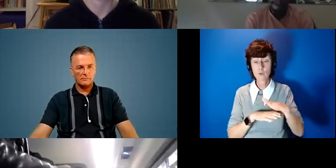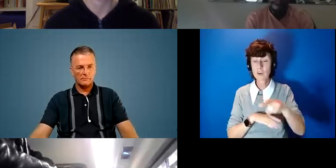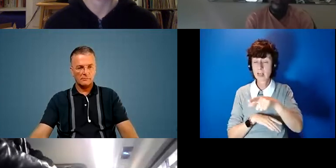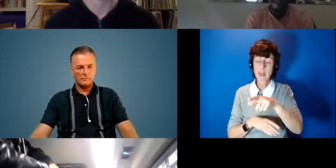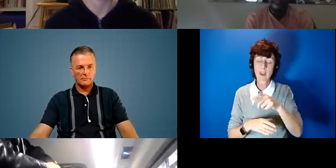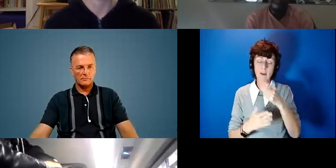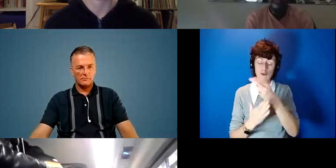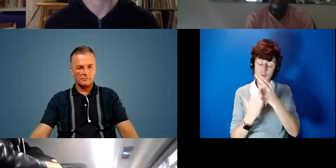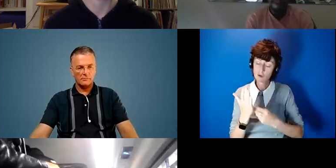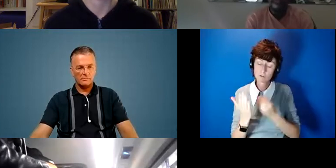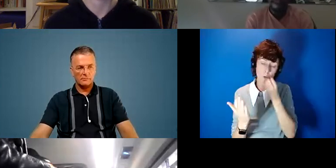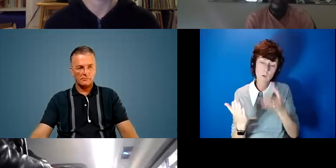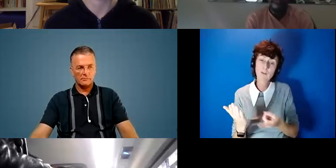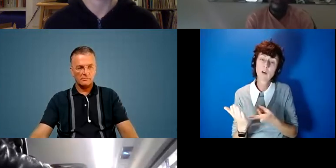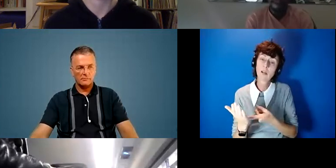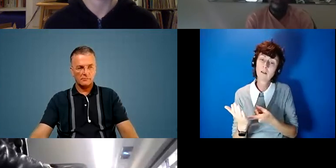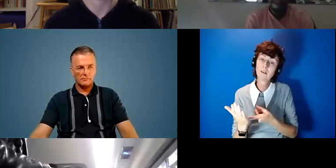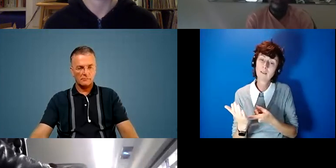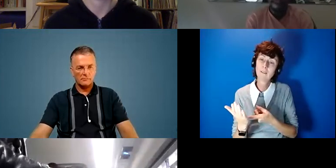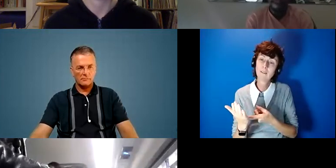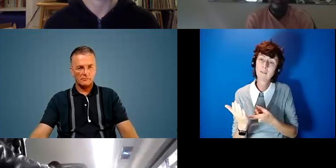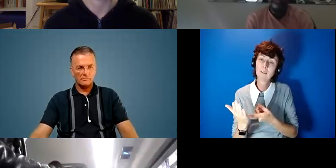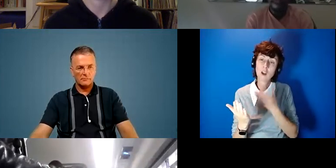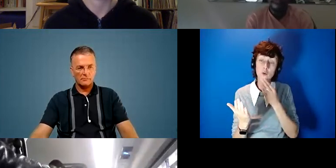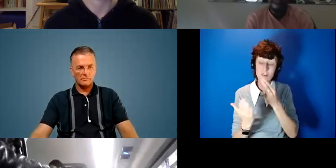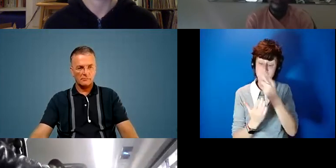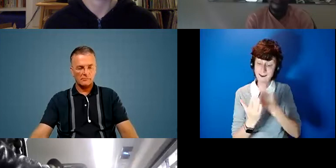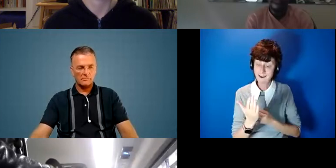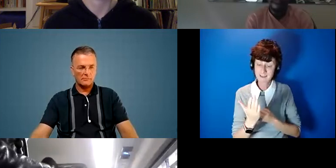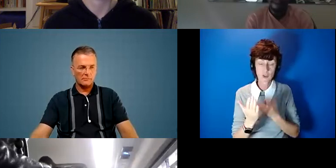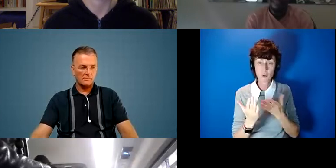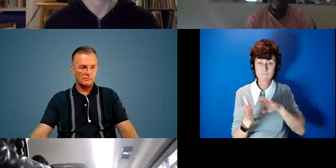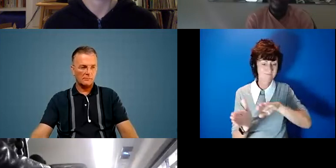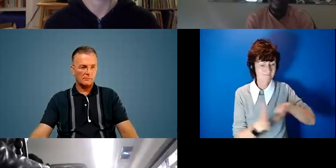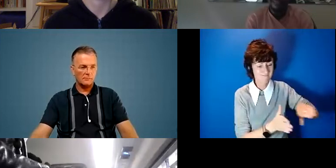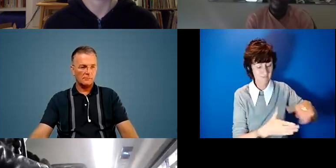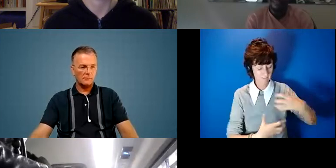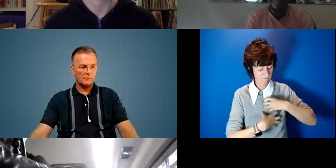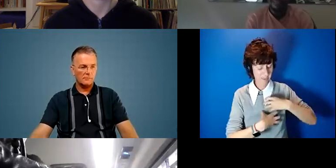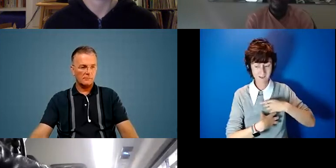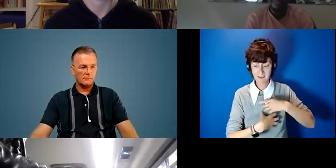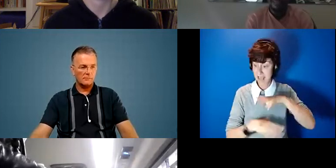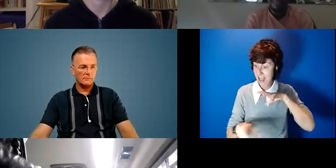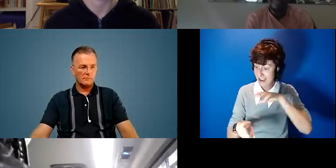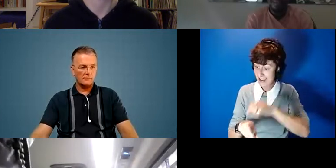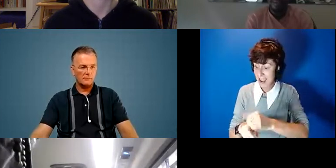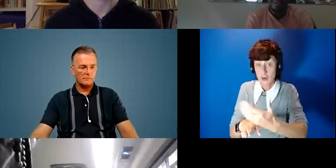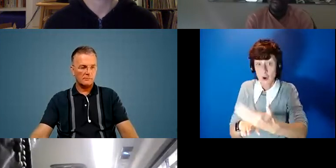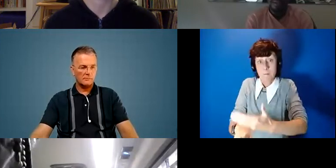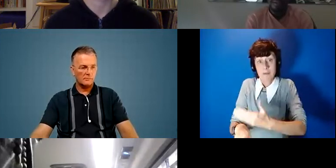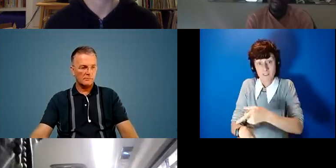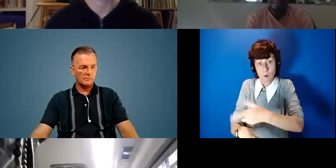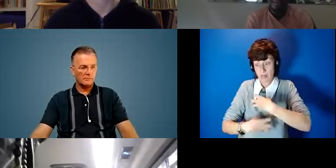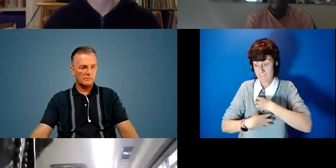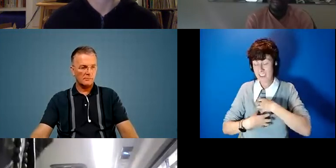and it was yeah it's really it's really using art to cut through that fear because it's almost catching them before the fear has